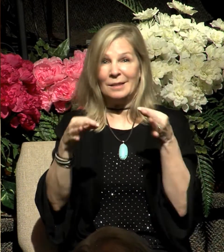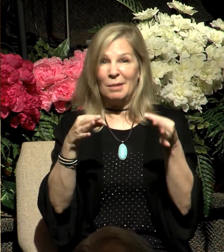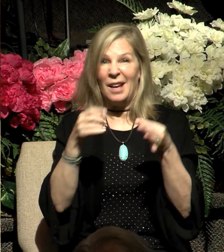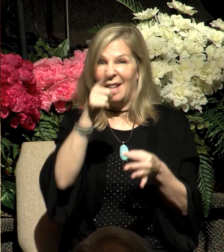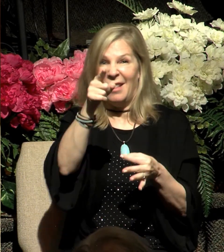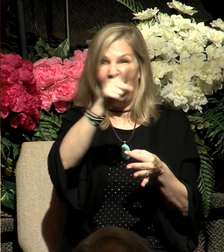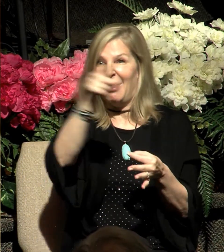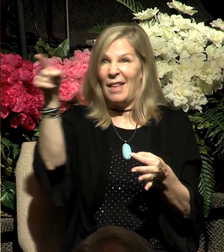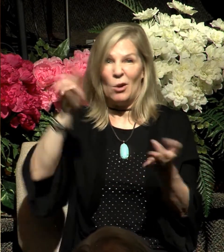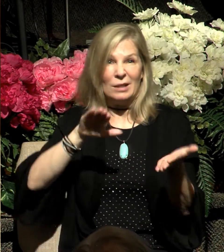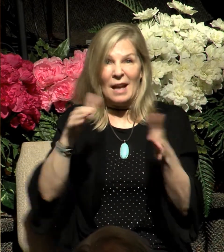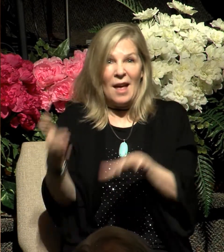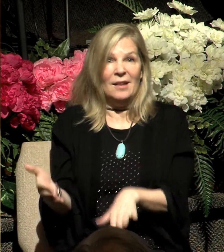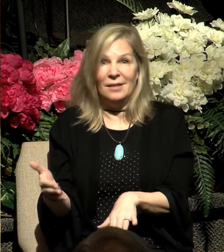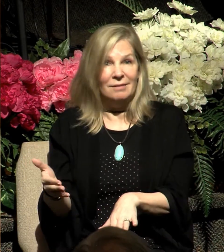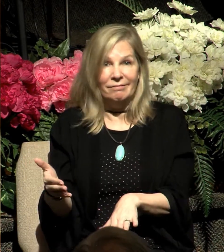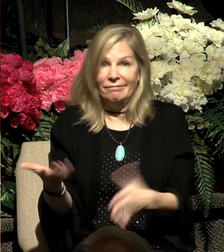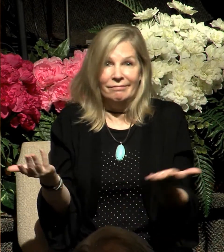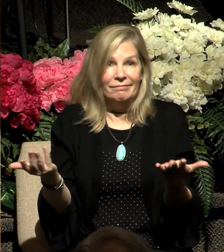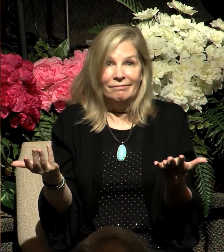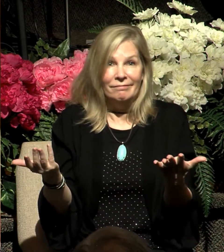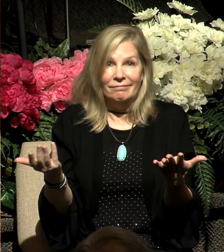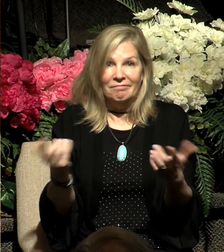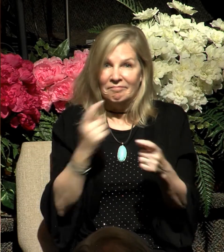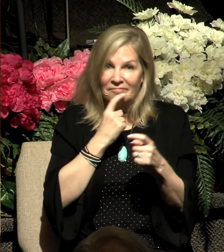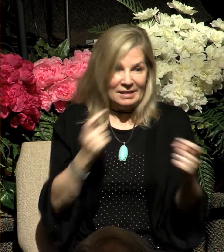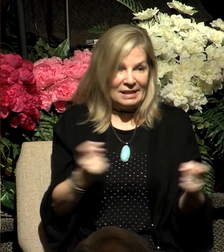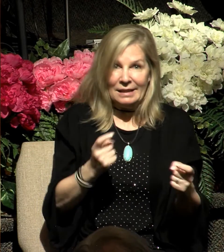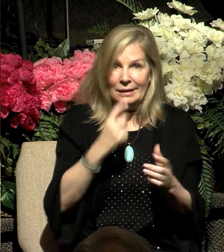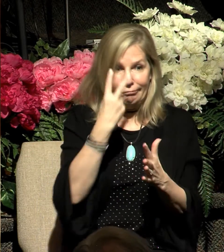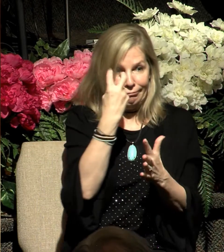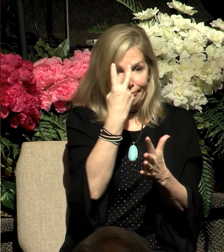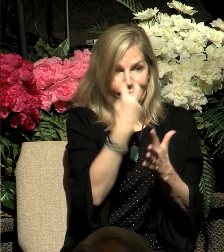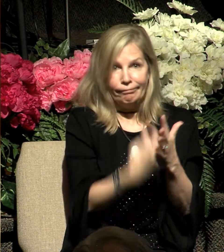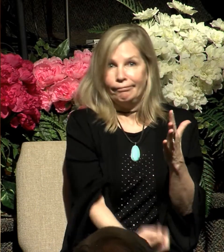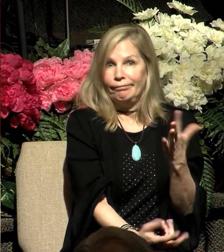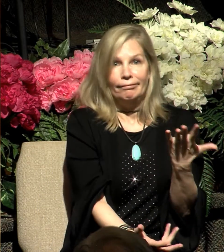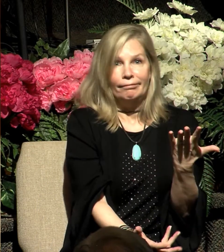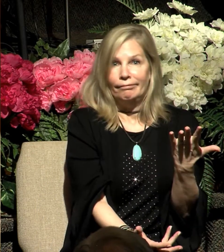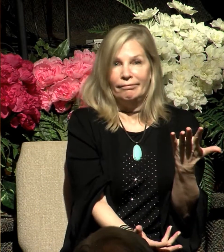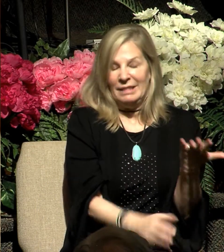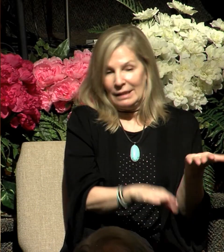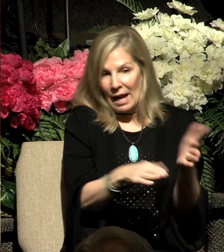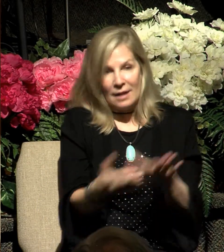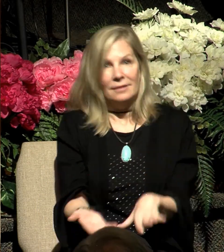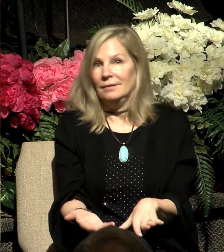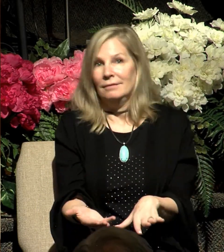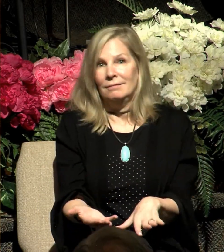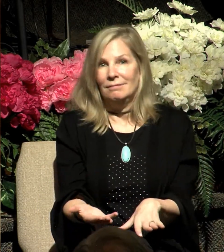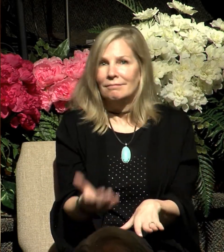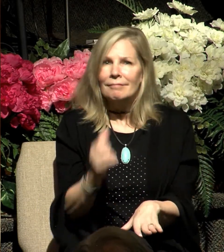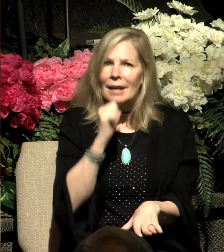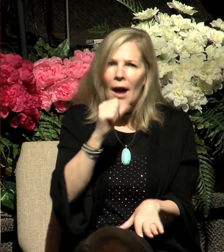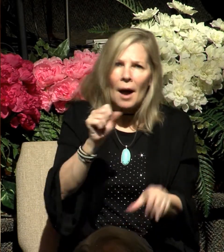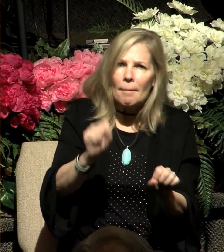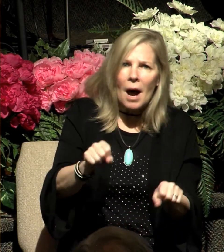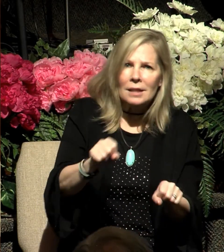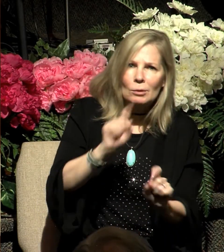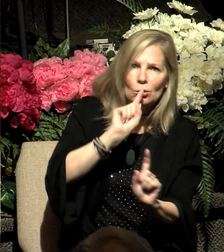and trespasses, as Paul said. They were incapable of responding to God because dead people